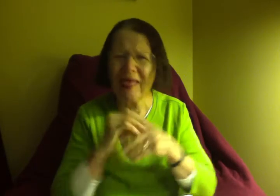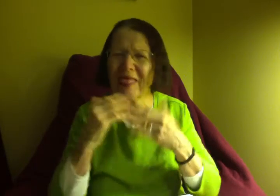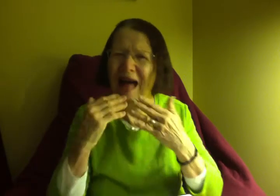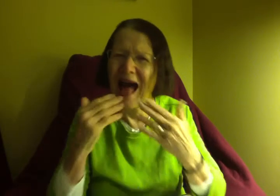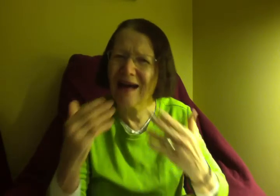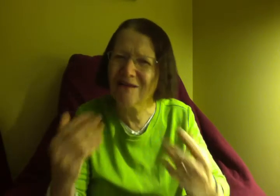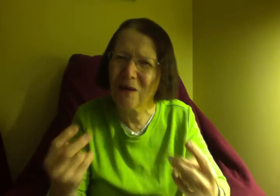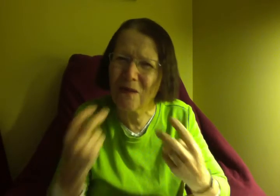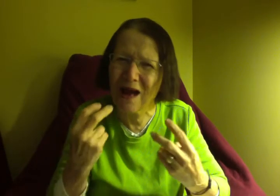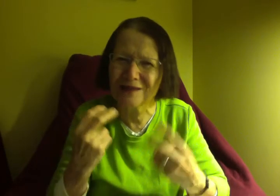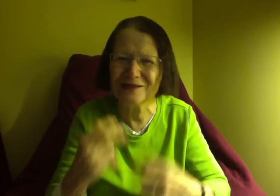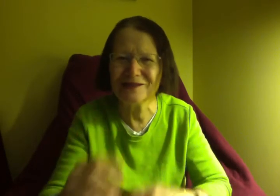That... That... That... That...